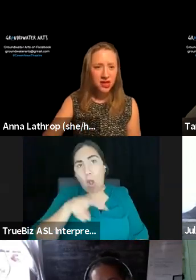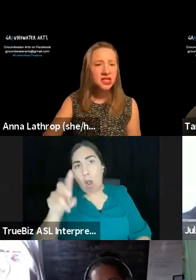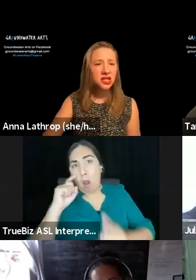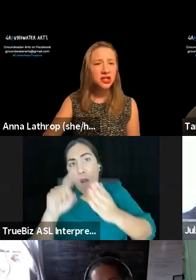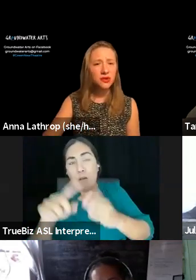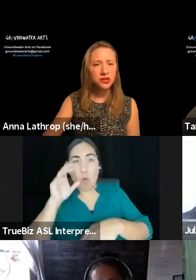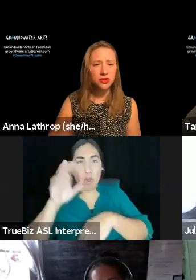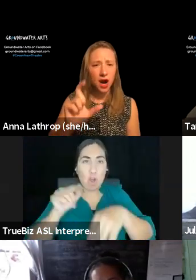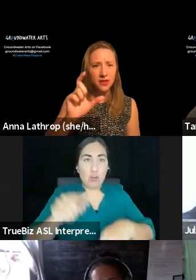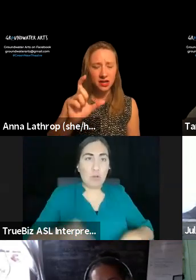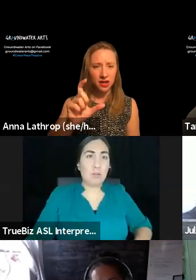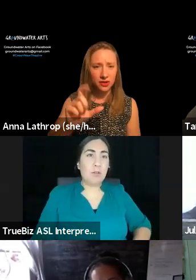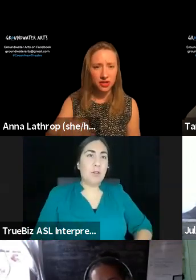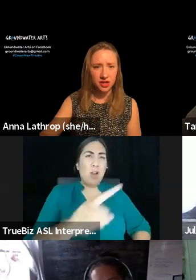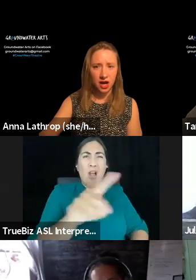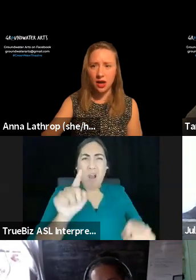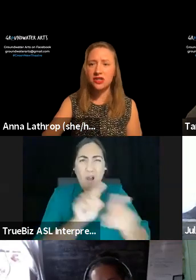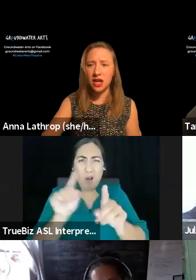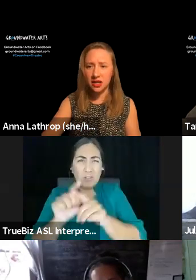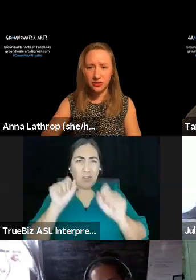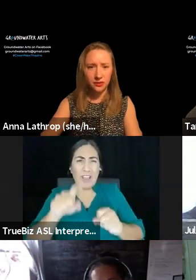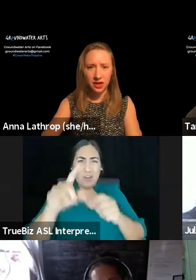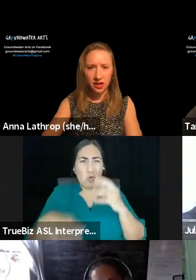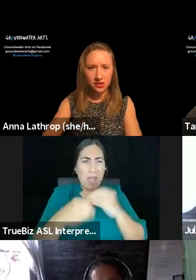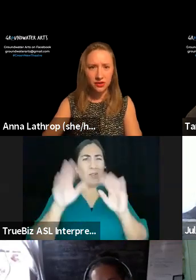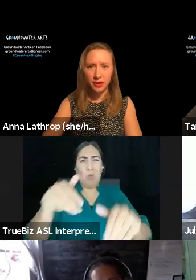Sarah, can you also drop that language into the car? Actually I can do it. Why did I ask you? No mind.